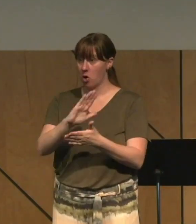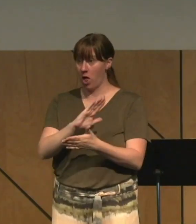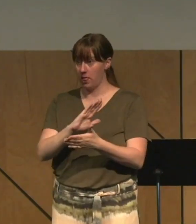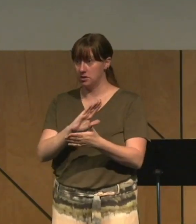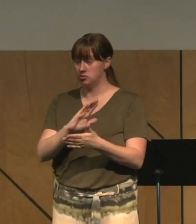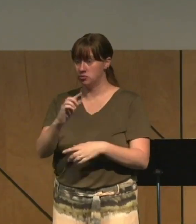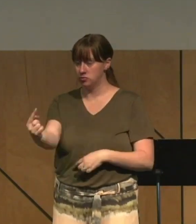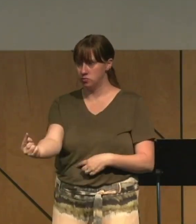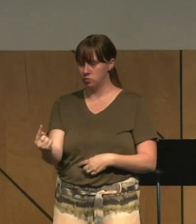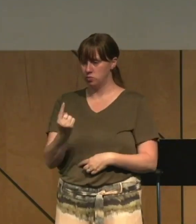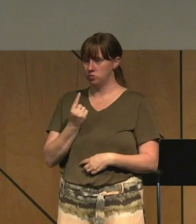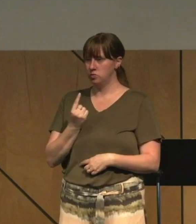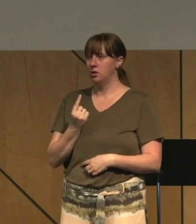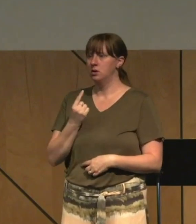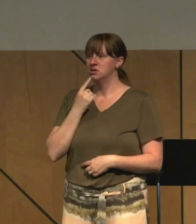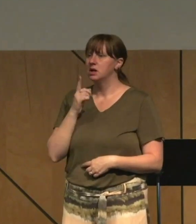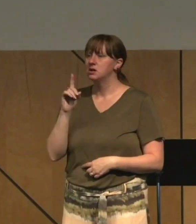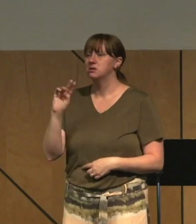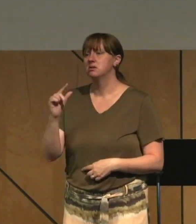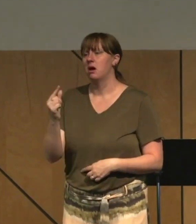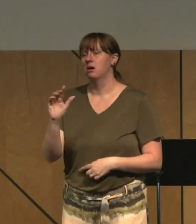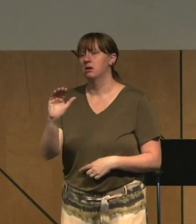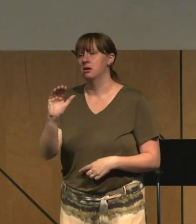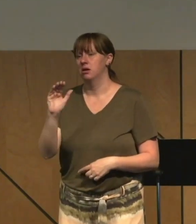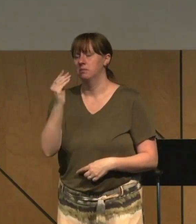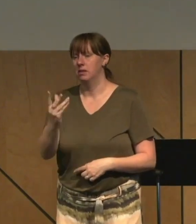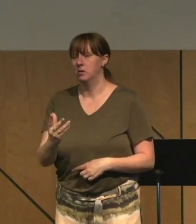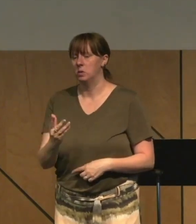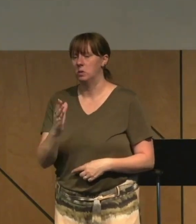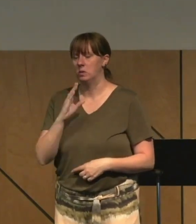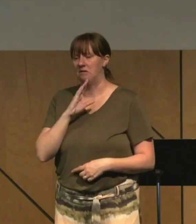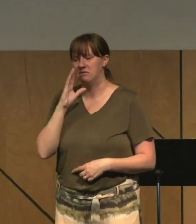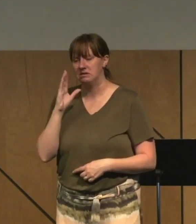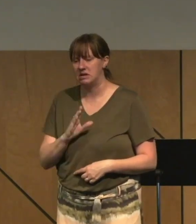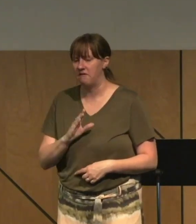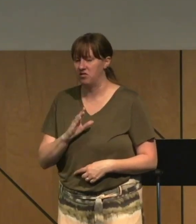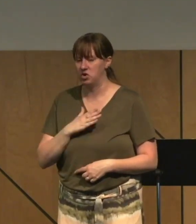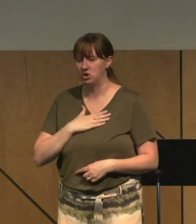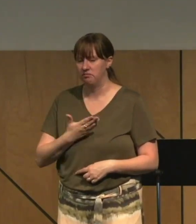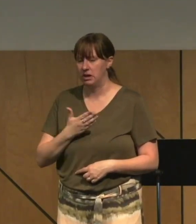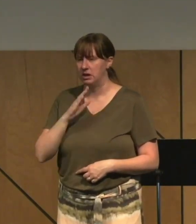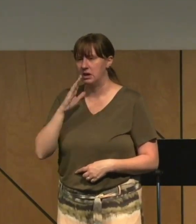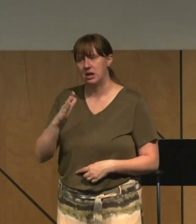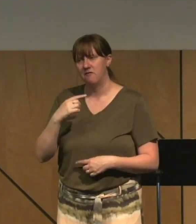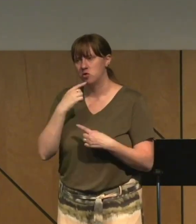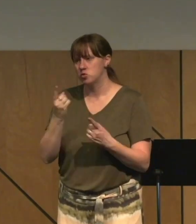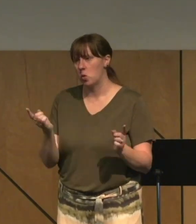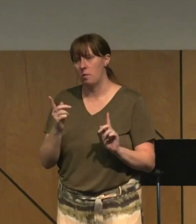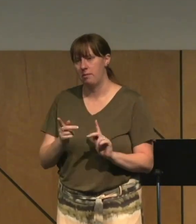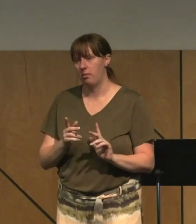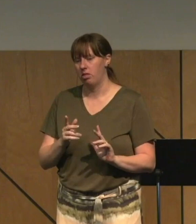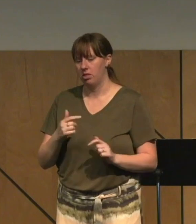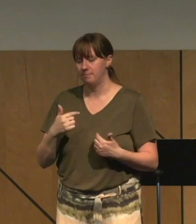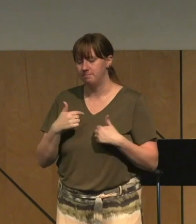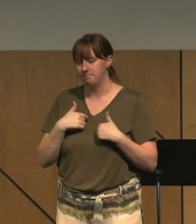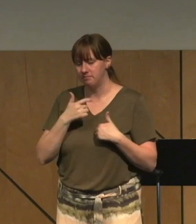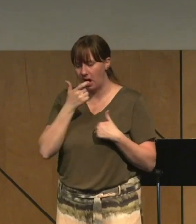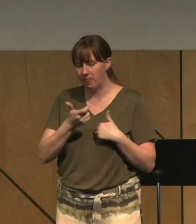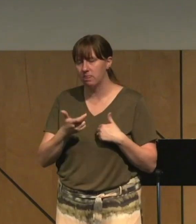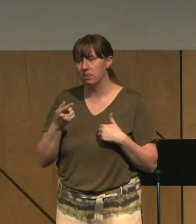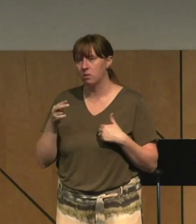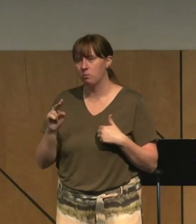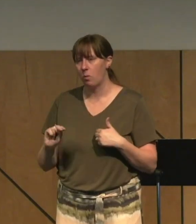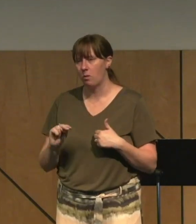never shared this with anyone, but I have to be honest, and I feel like I need to confess to you that I look at pornography.